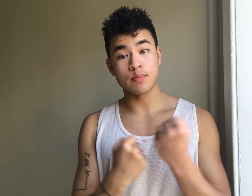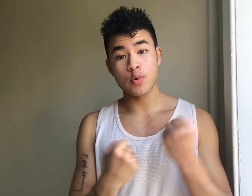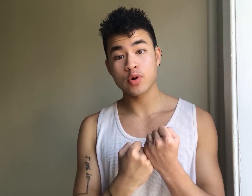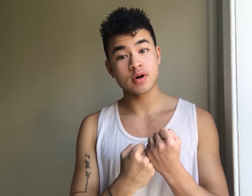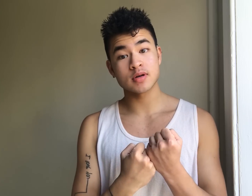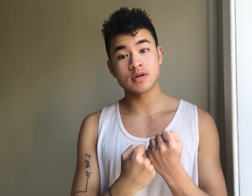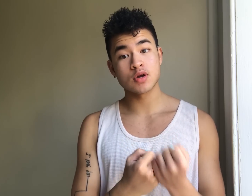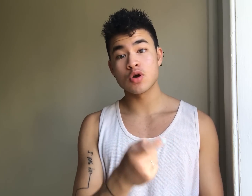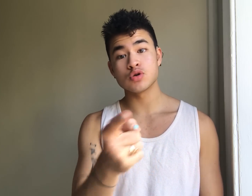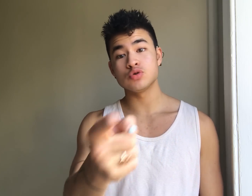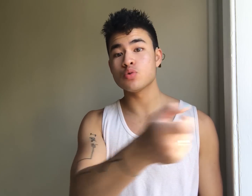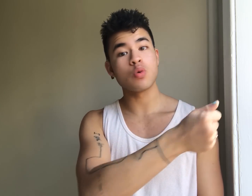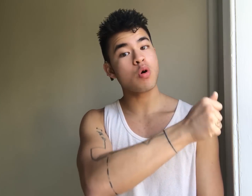support you all